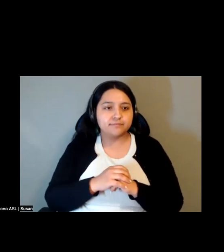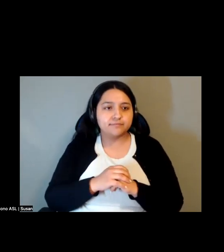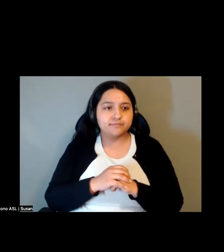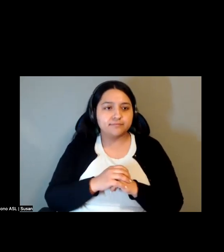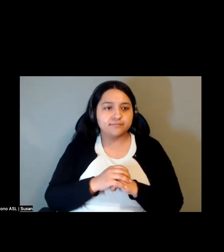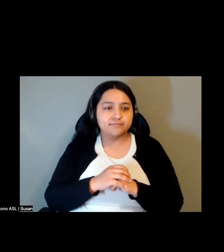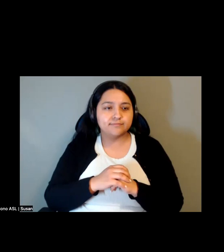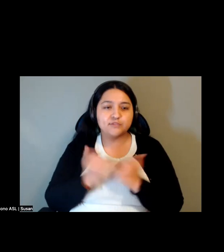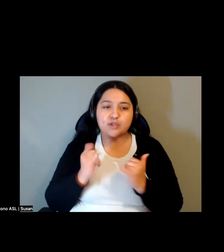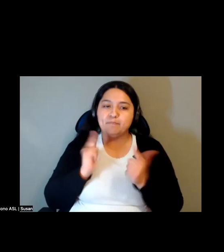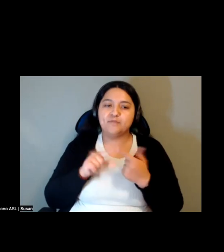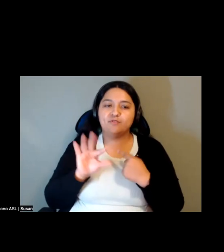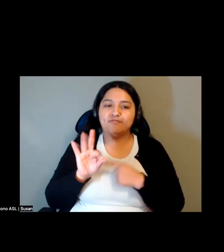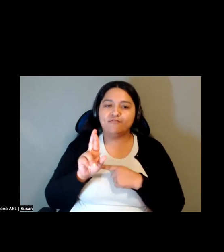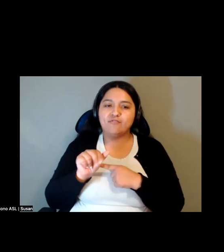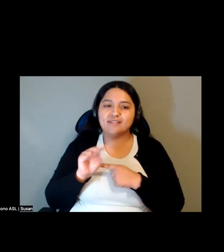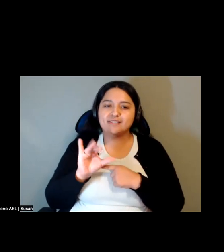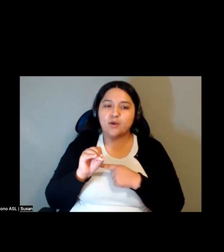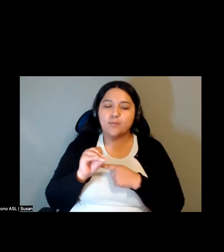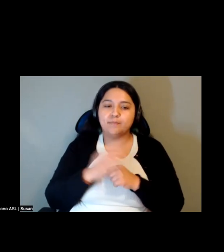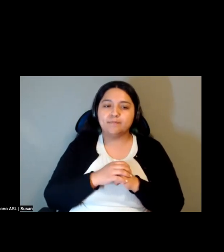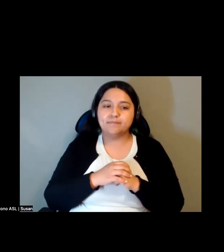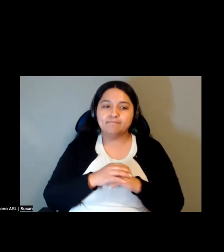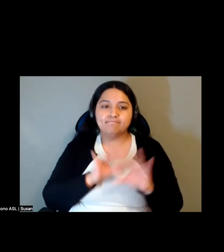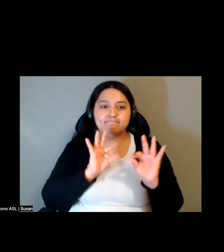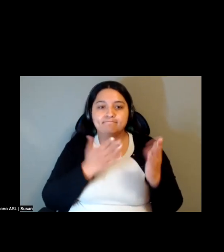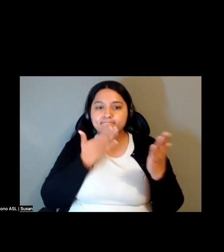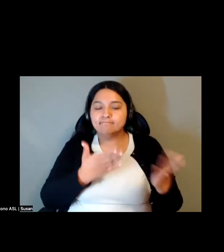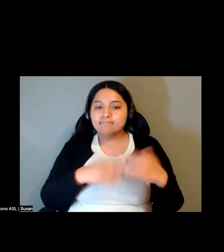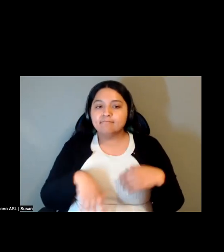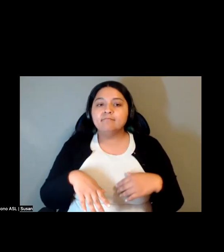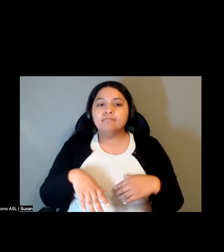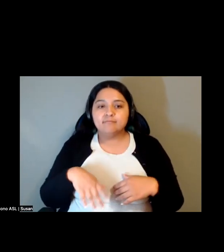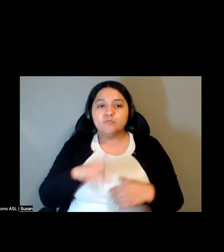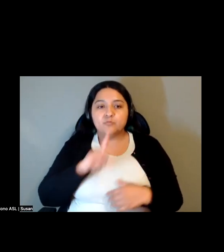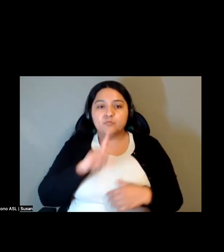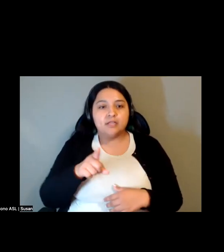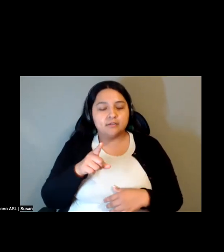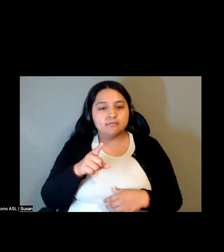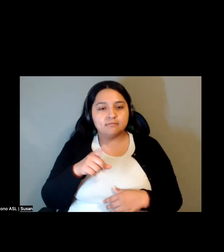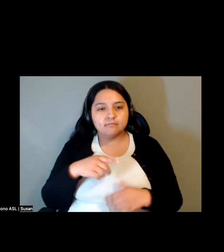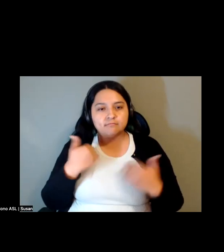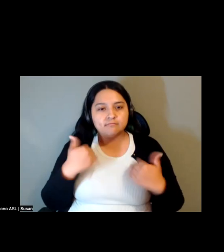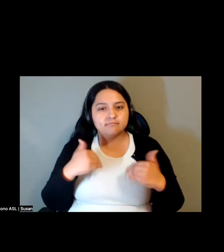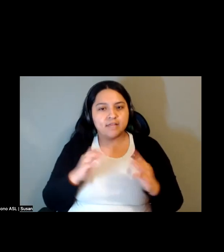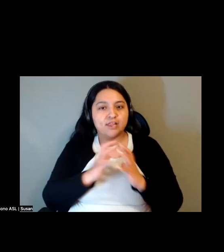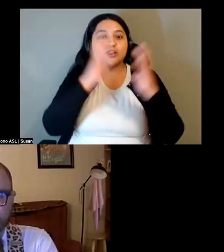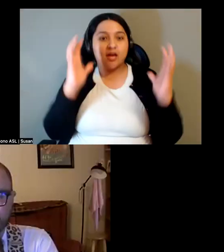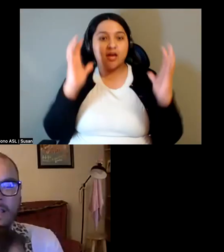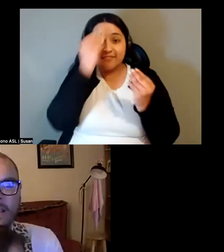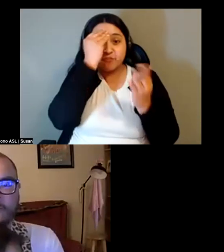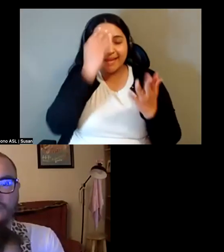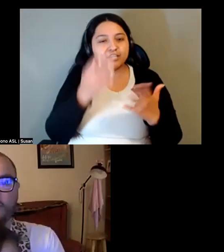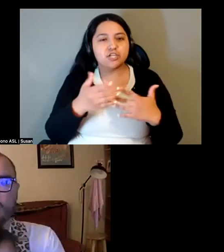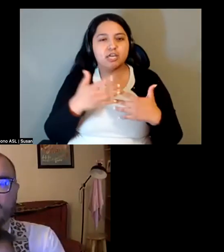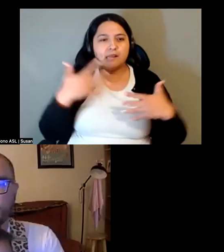Francisco, back to you. Yeah, thank you so much, Ananya. That was a lot of information in a short amount of